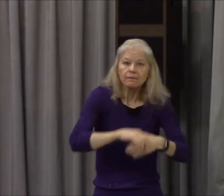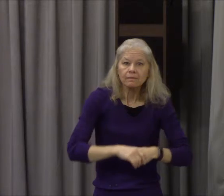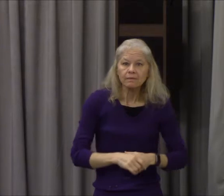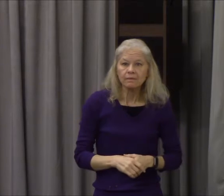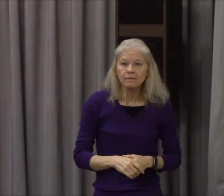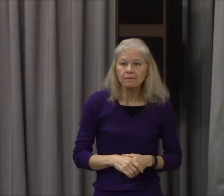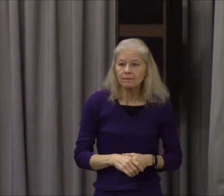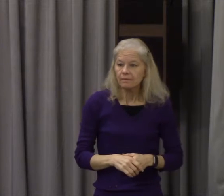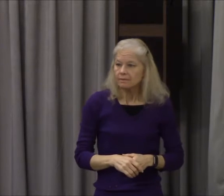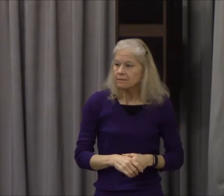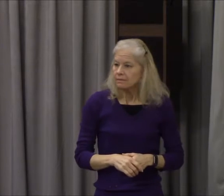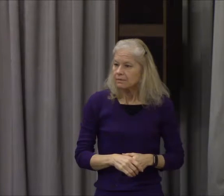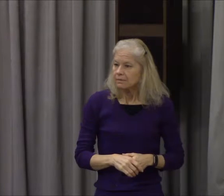the word is great now that he was